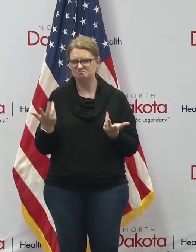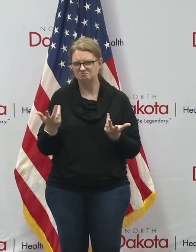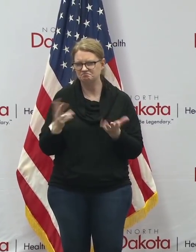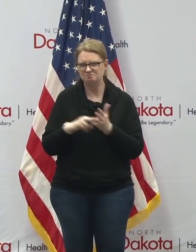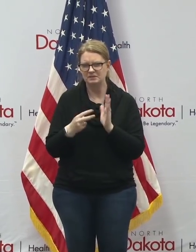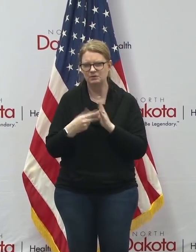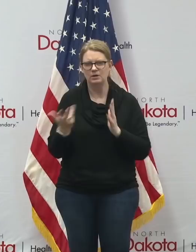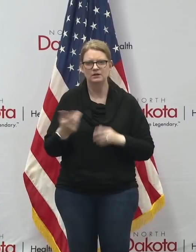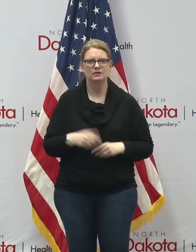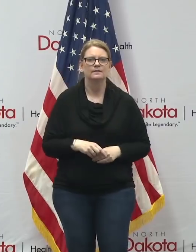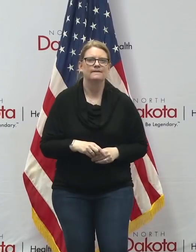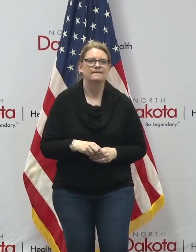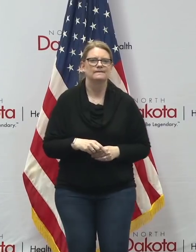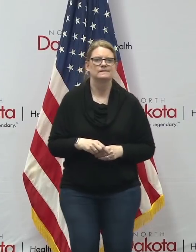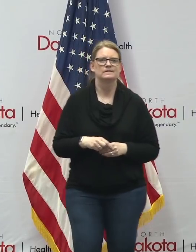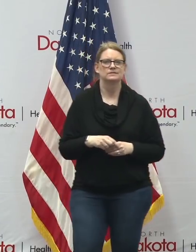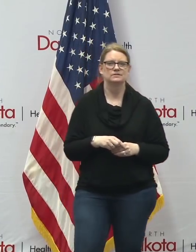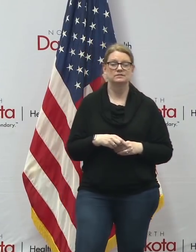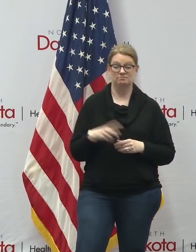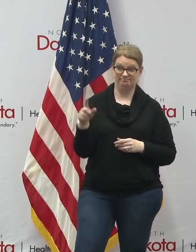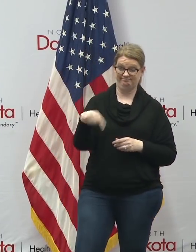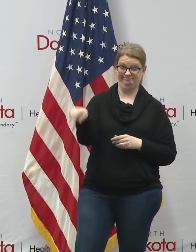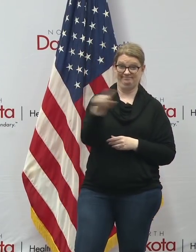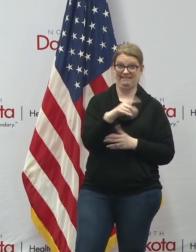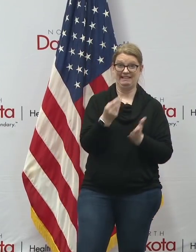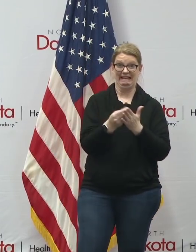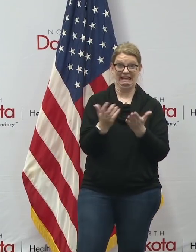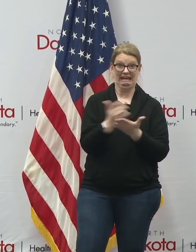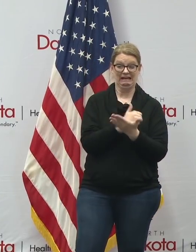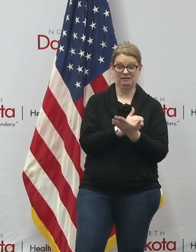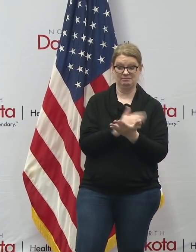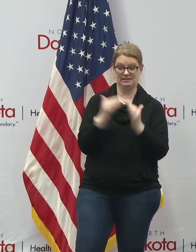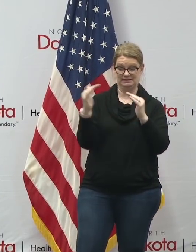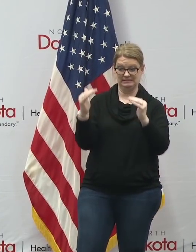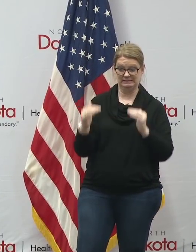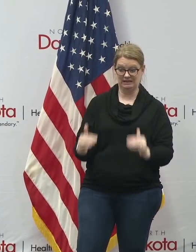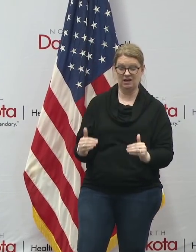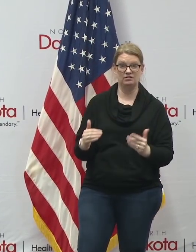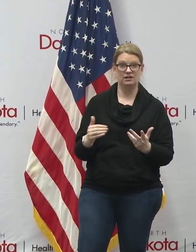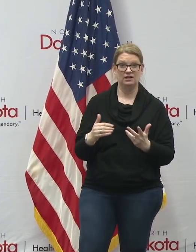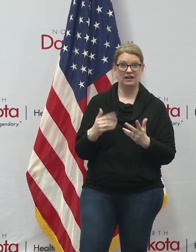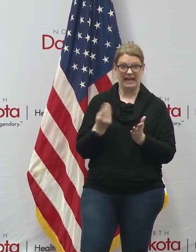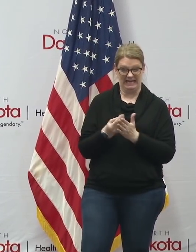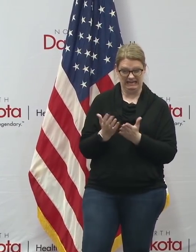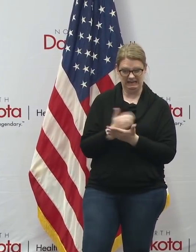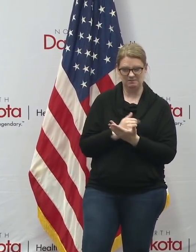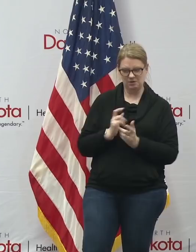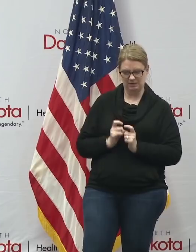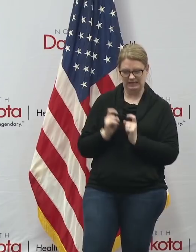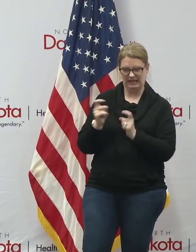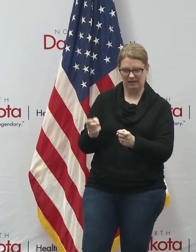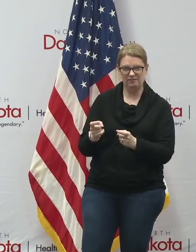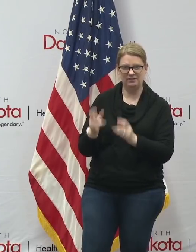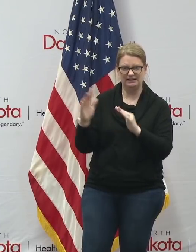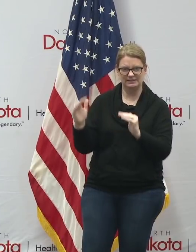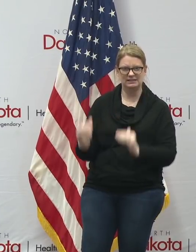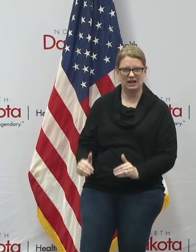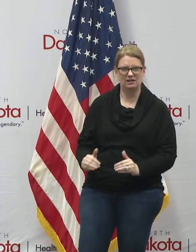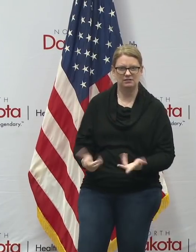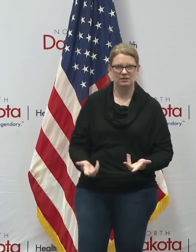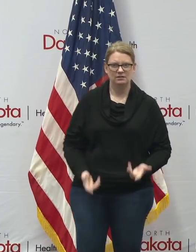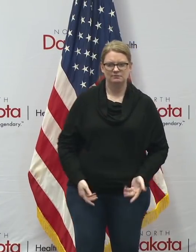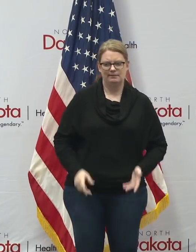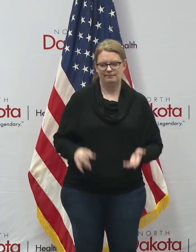mean by that well everybody's income is down and the disposable income certainly and that is the source of money that most people